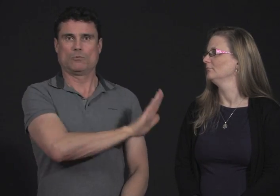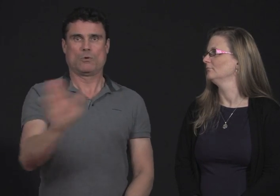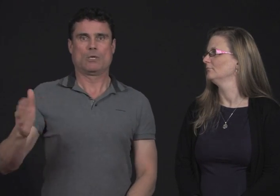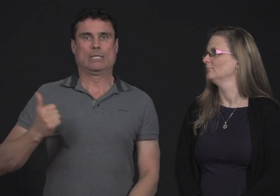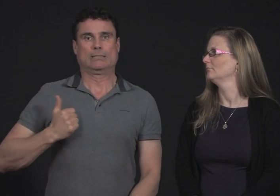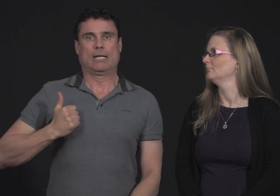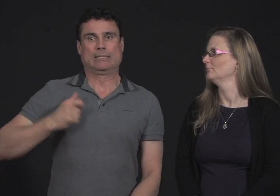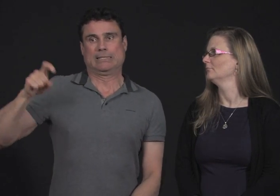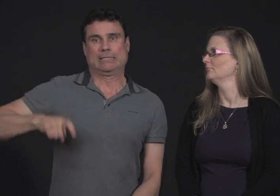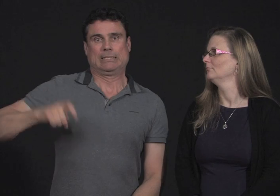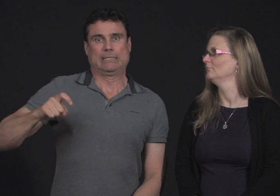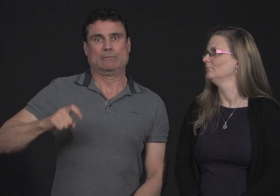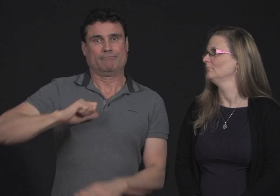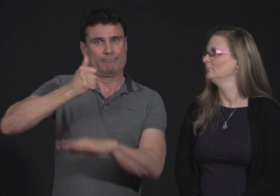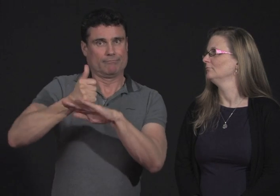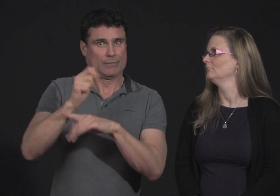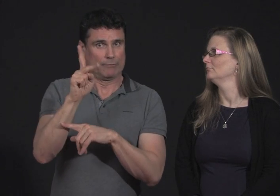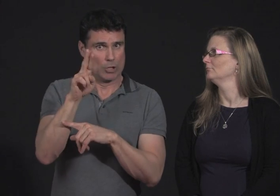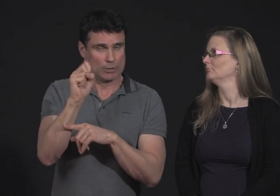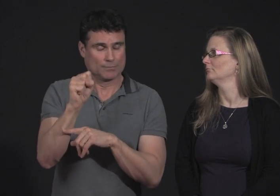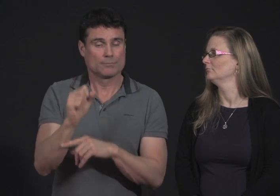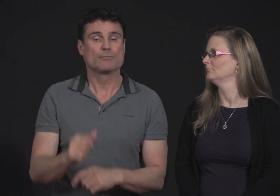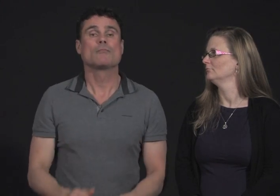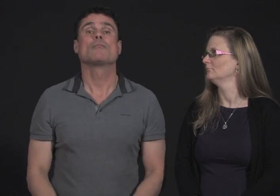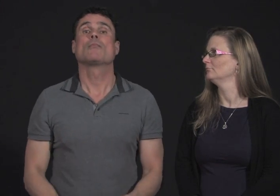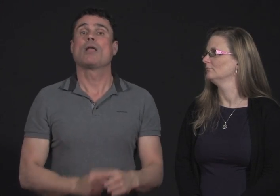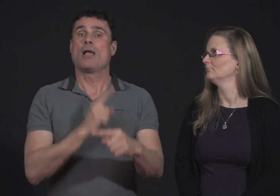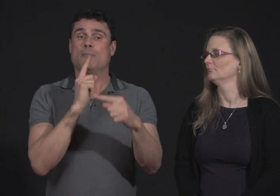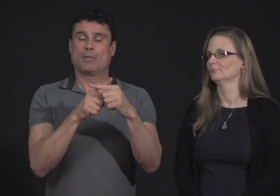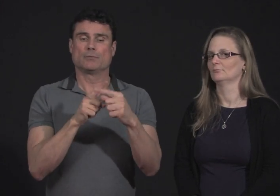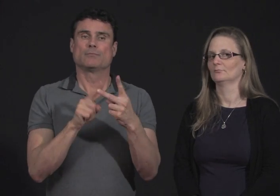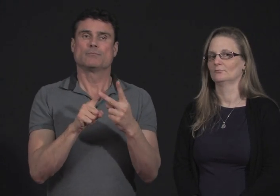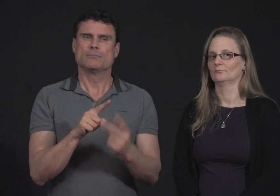They need to know that Canadian citizens want video relay services.